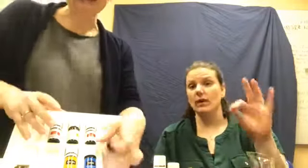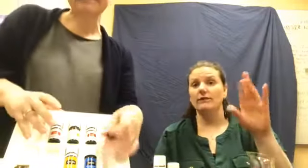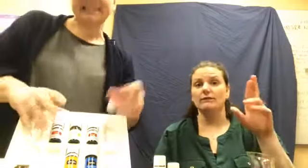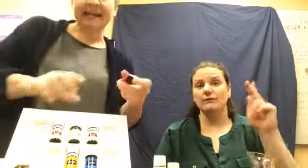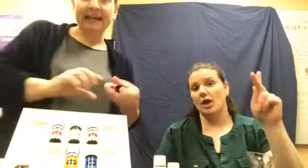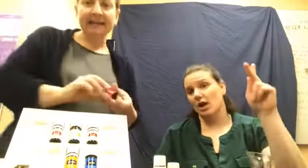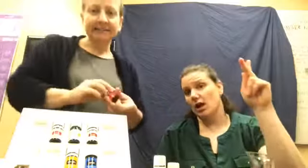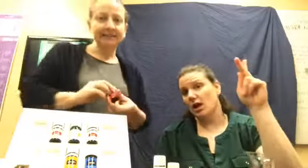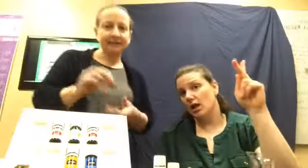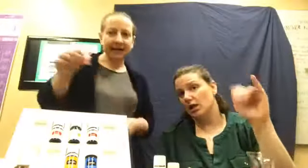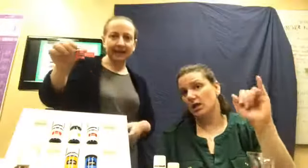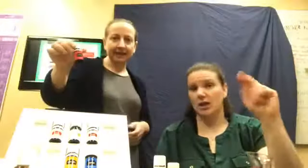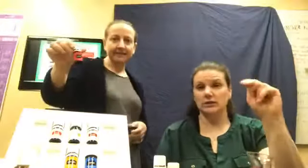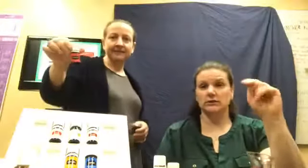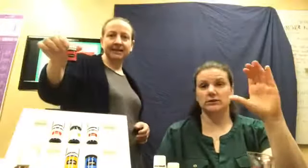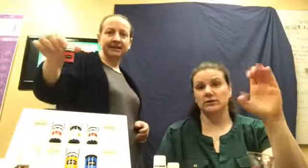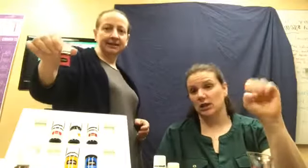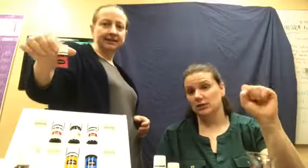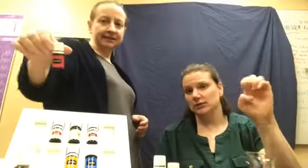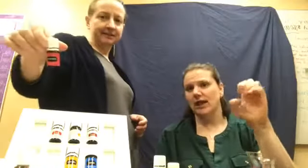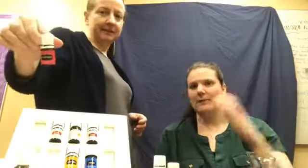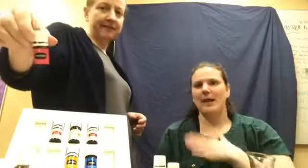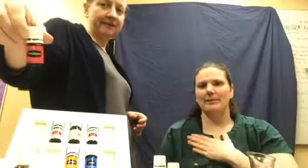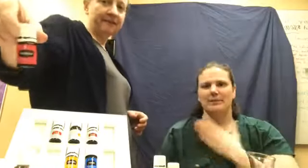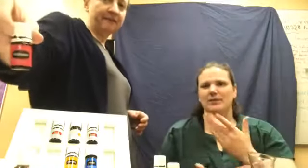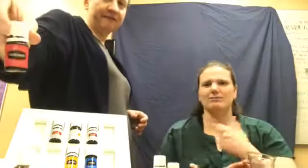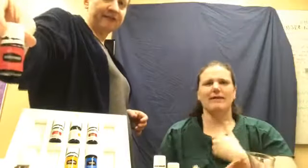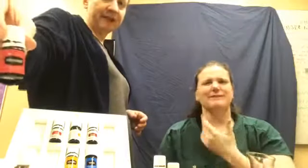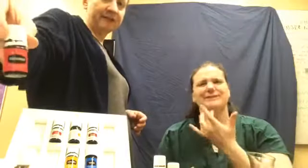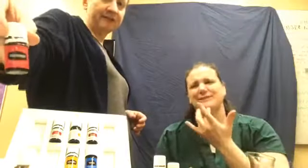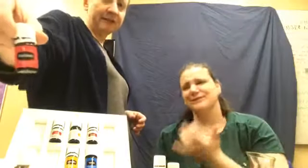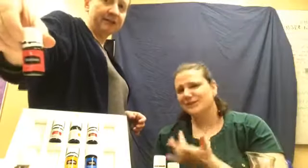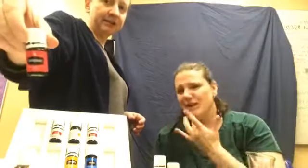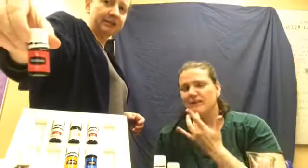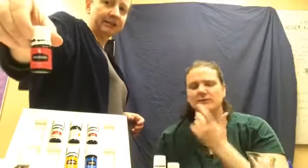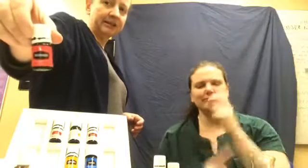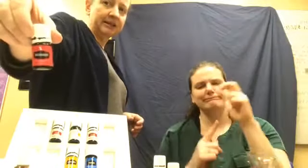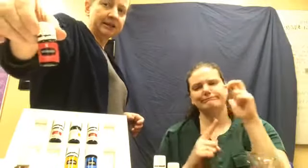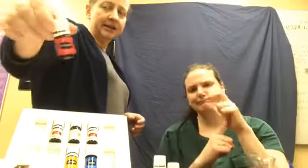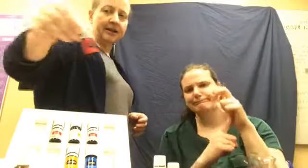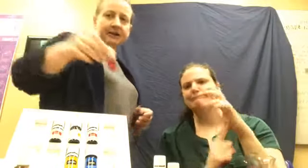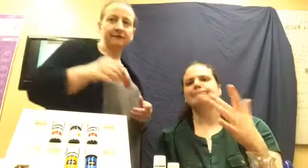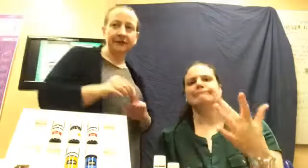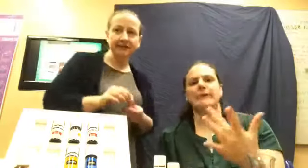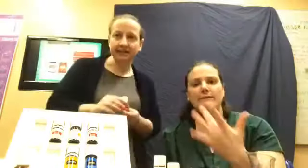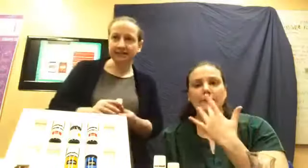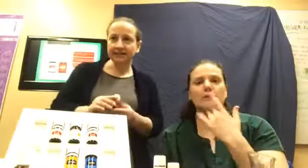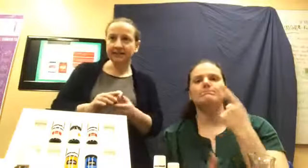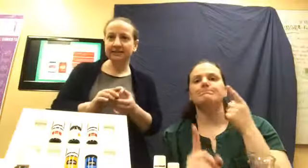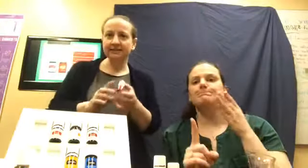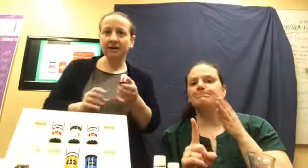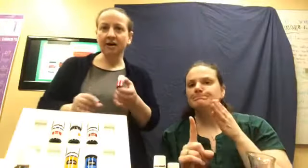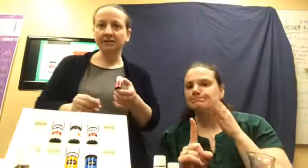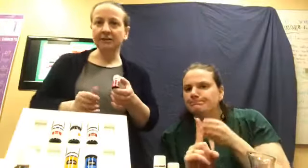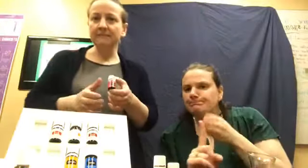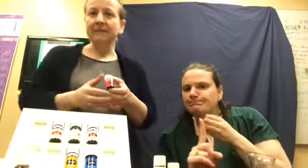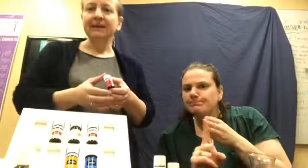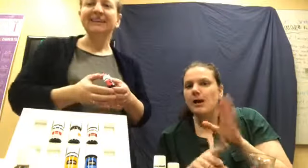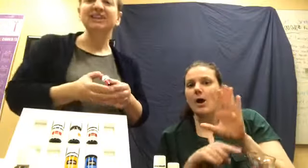Frankincense. I'm glad I'm standing here because this is one of my very, very favorites. Uh, frankincense is awesome. It's